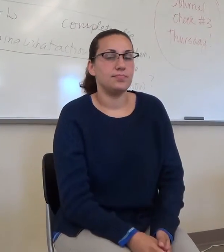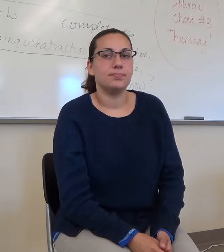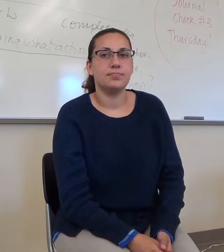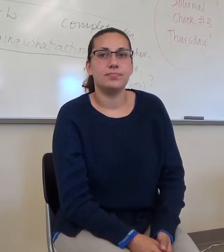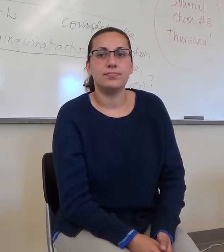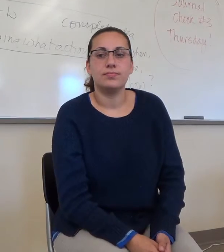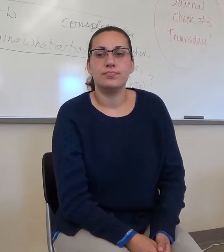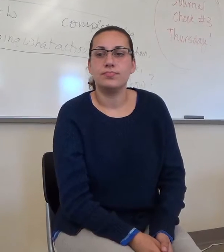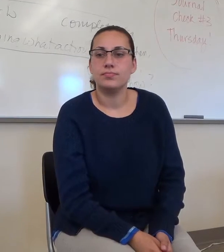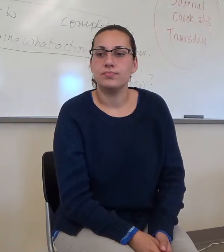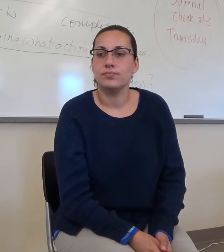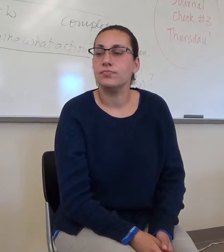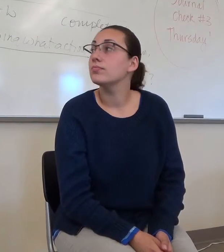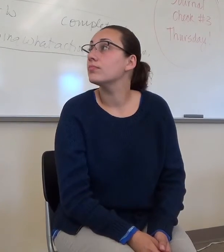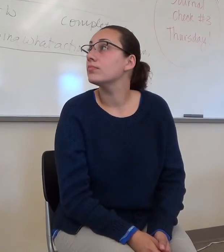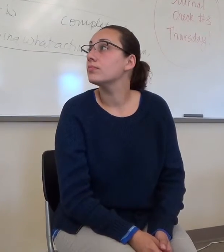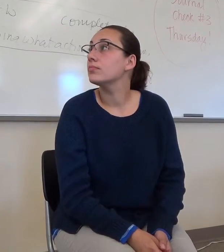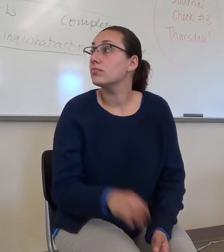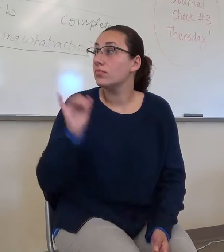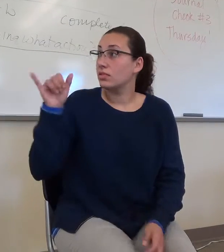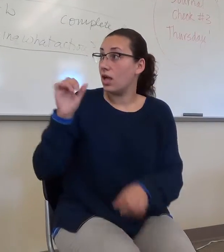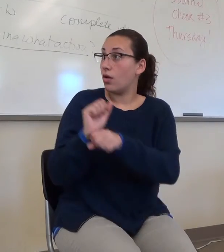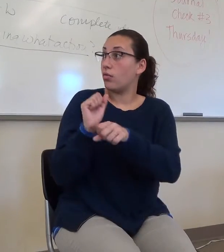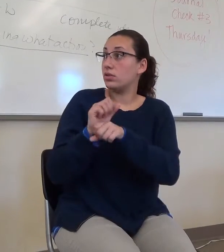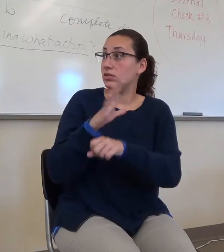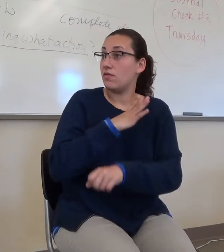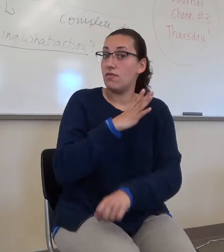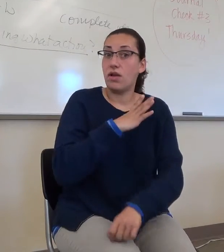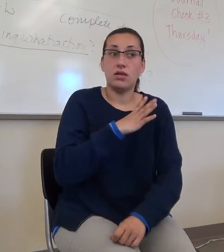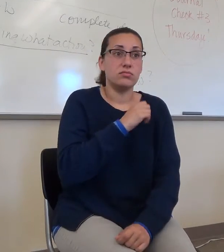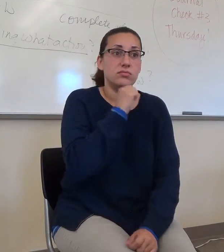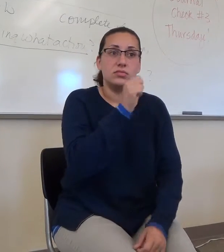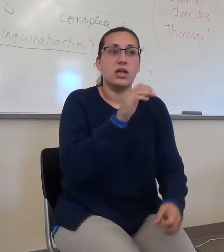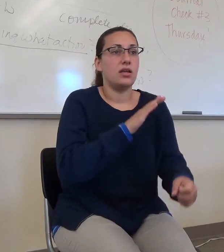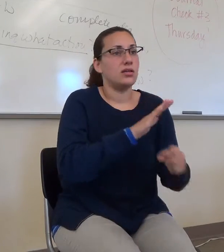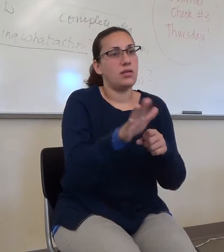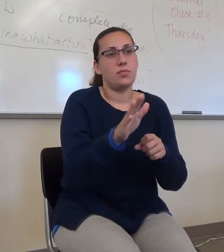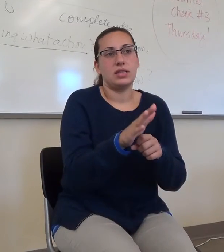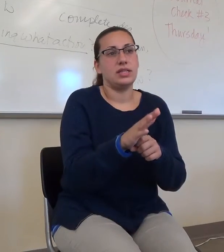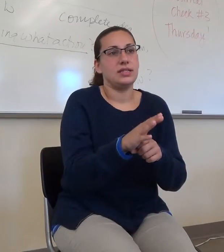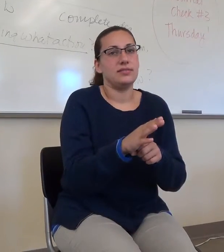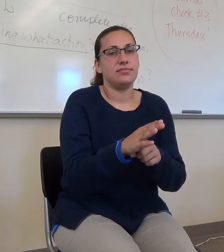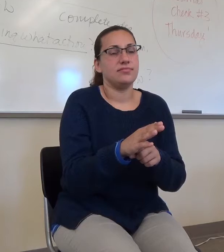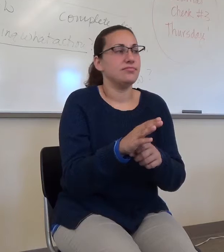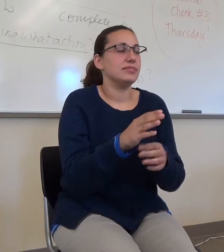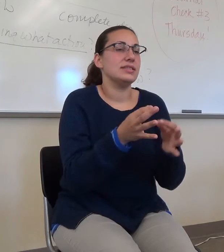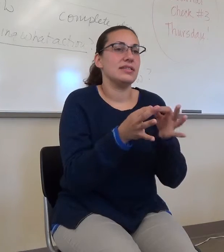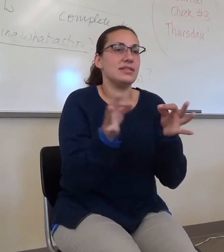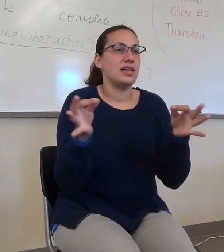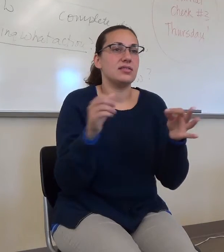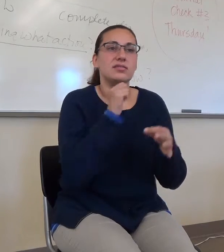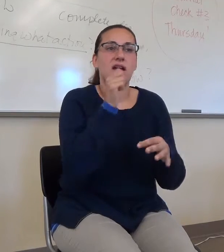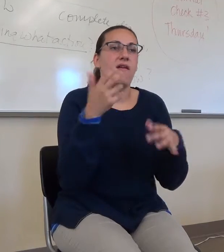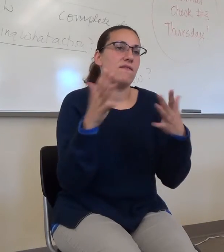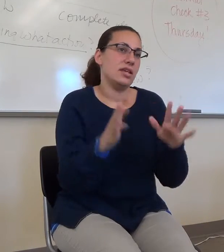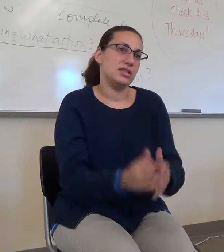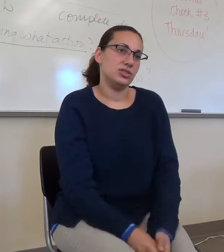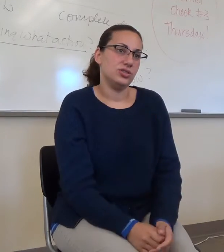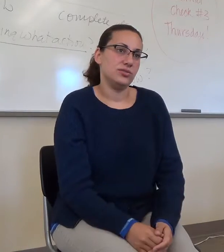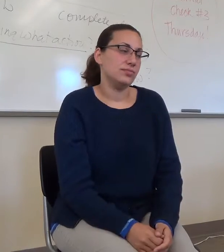Does that work? No. That's not a complete sentence. So, what's the answer